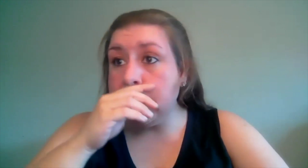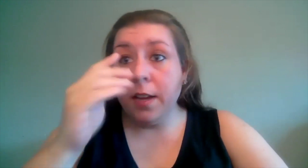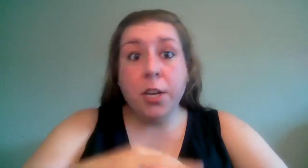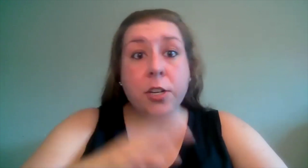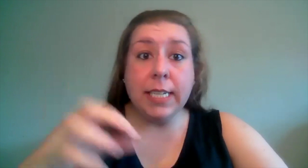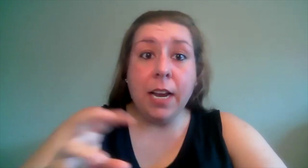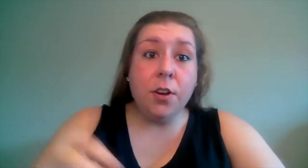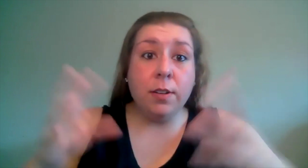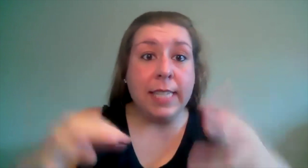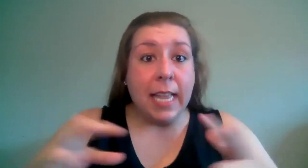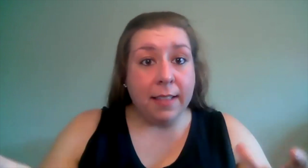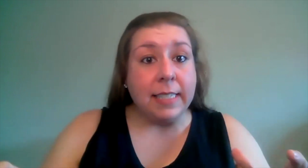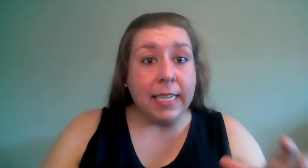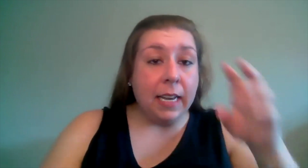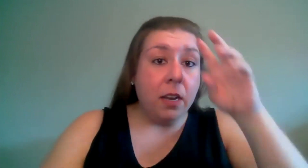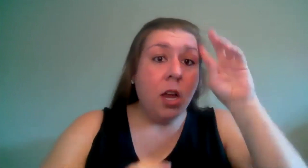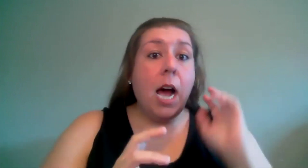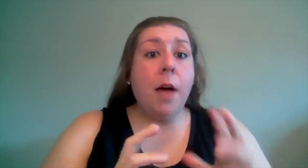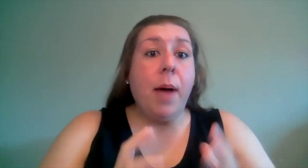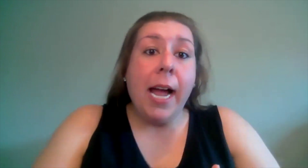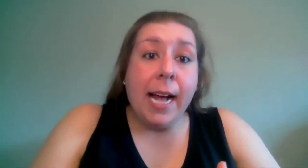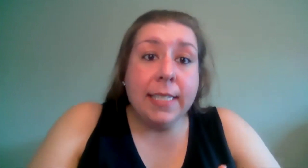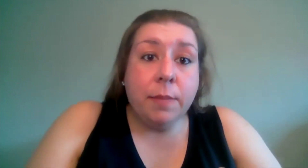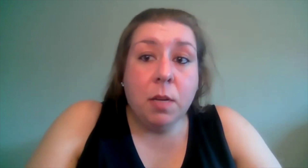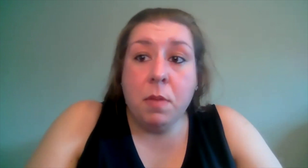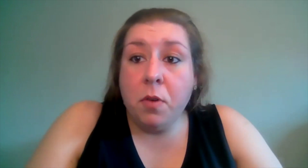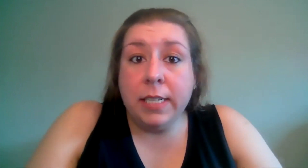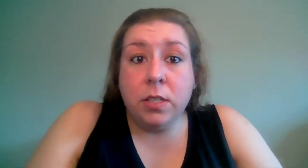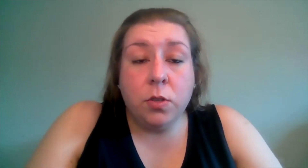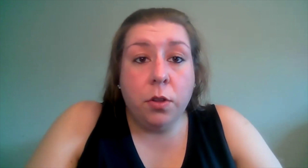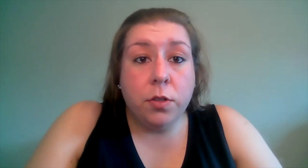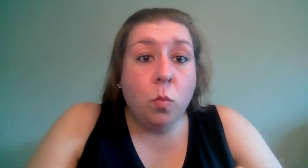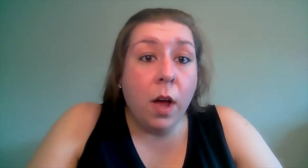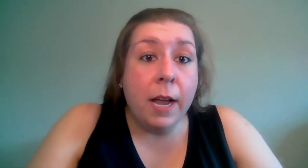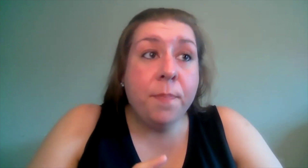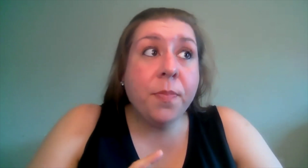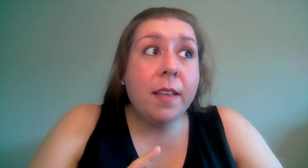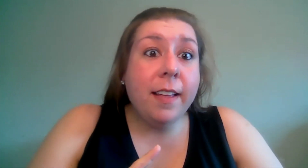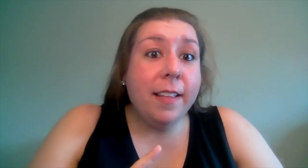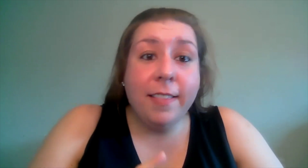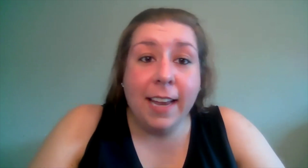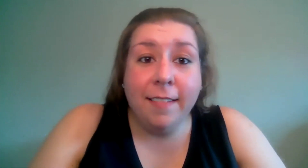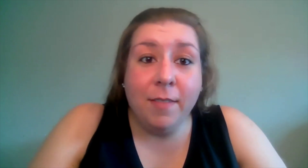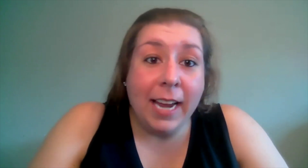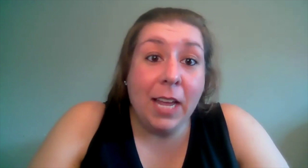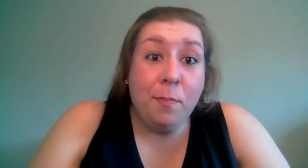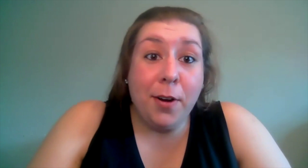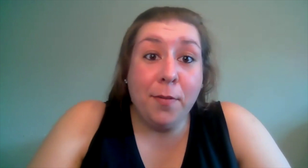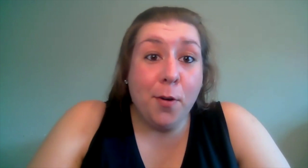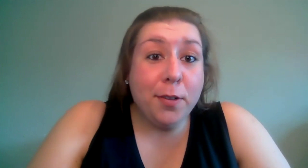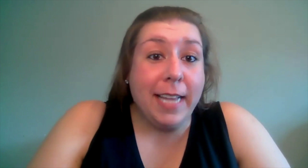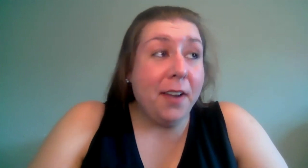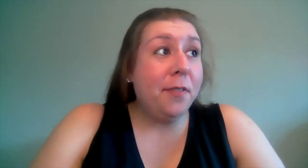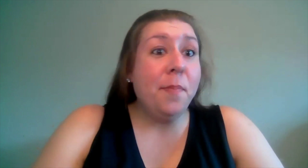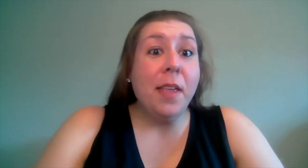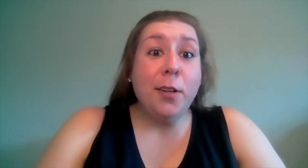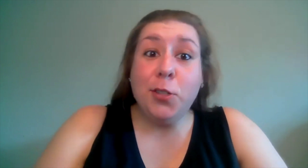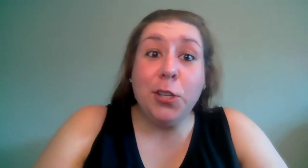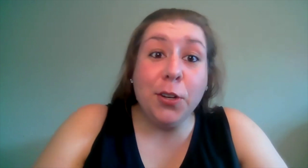your standard setting the scene um i ask them to memorize the solos one they i get better vocals out of them two